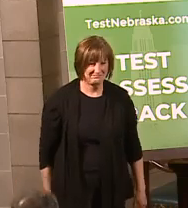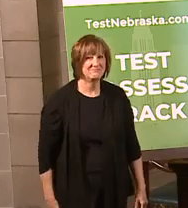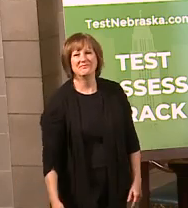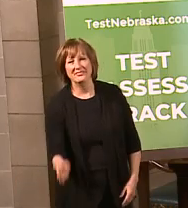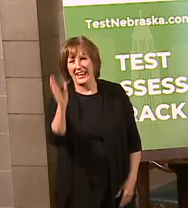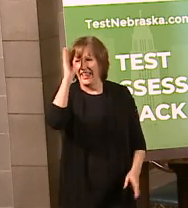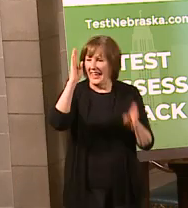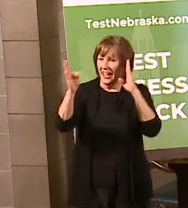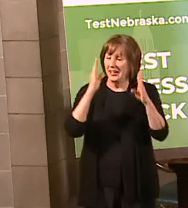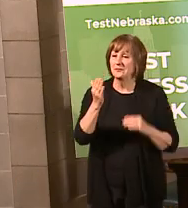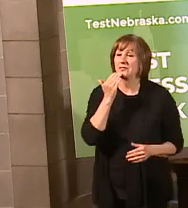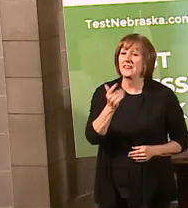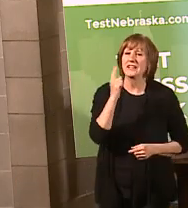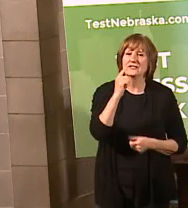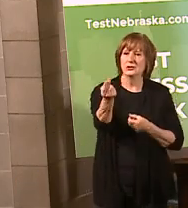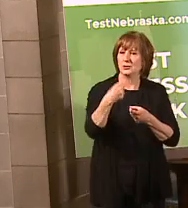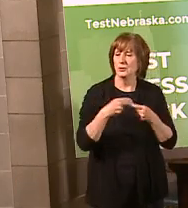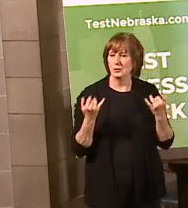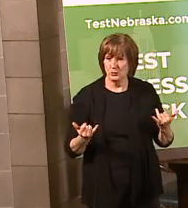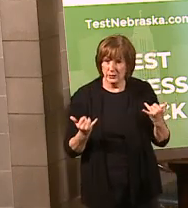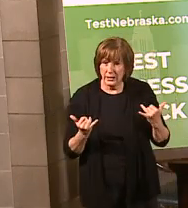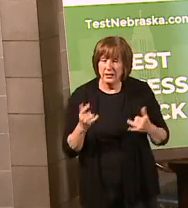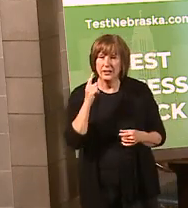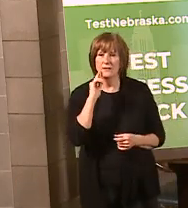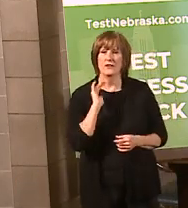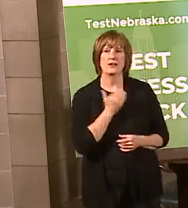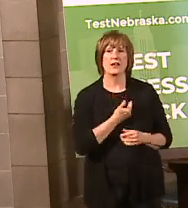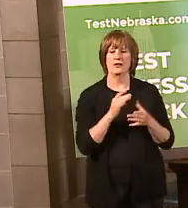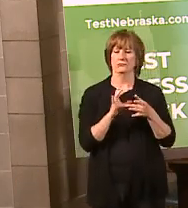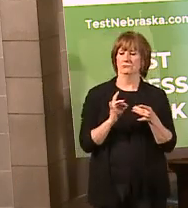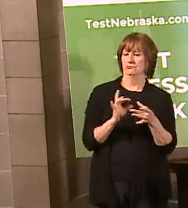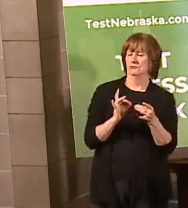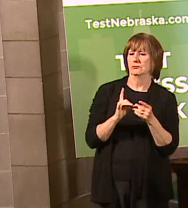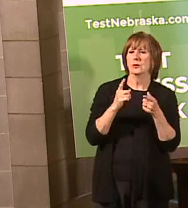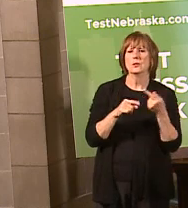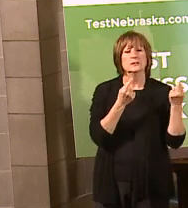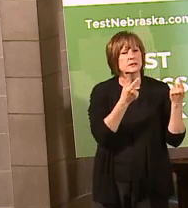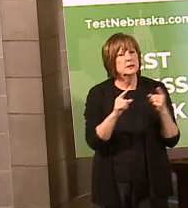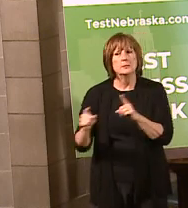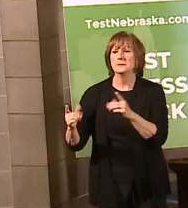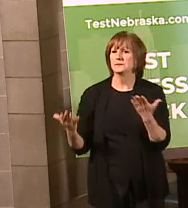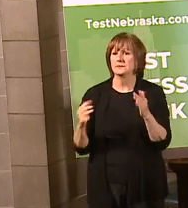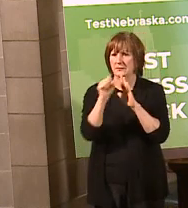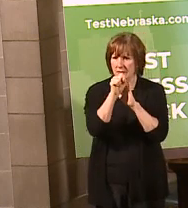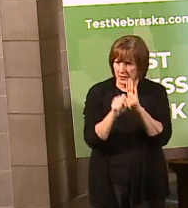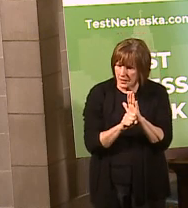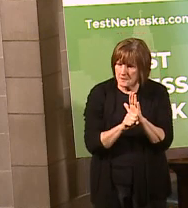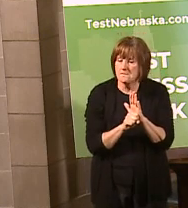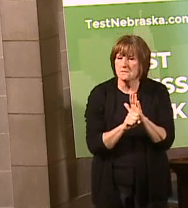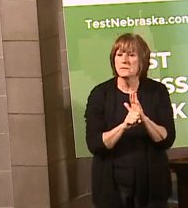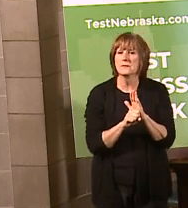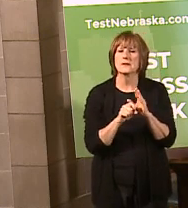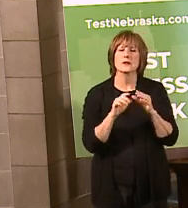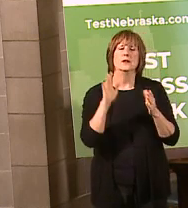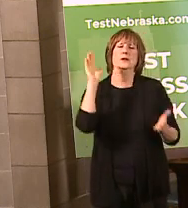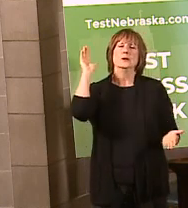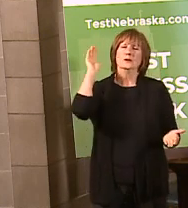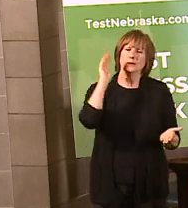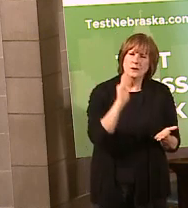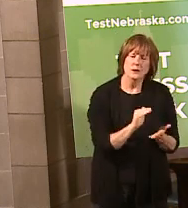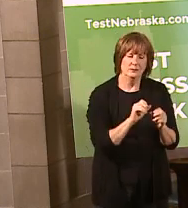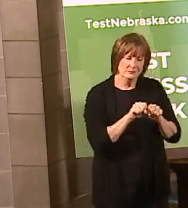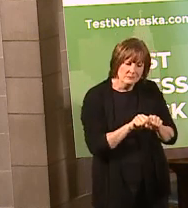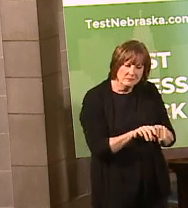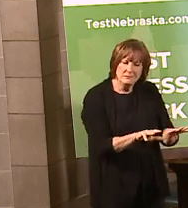All right, folks, thank you very much for joining us here today for our briefing with regard to what the state is doing to slow the spread of coronavirus